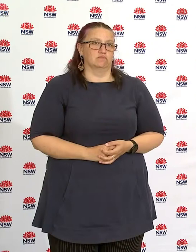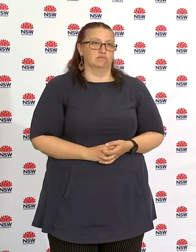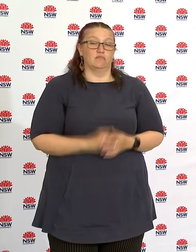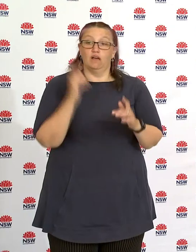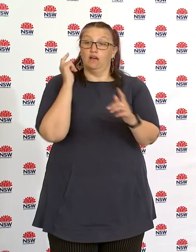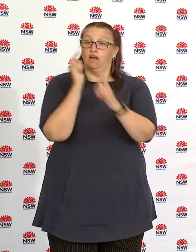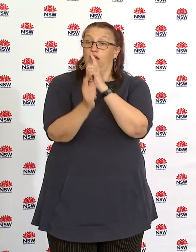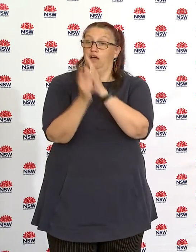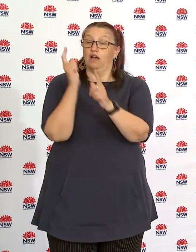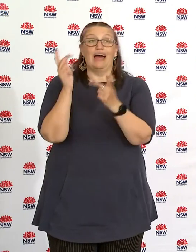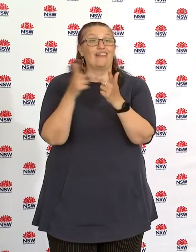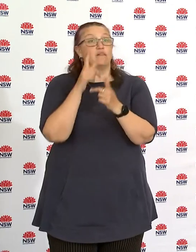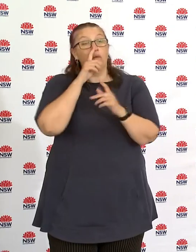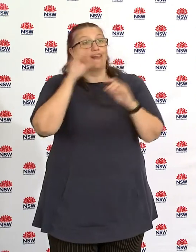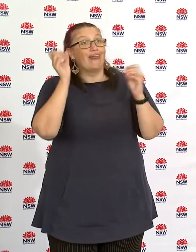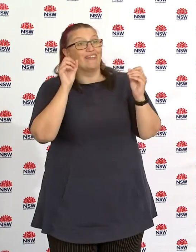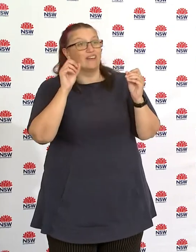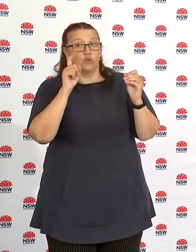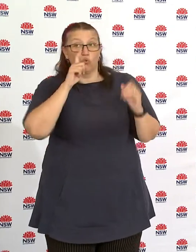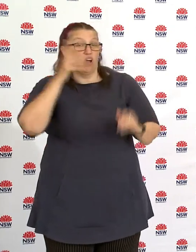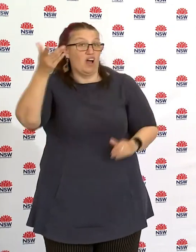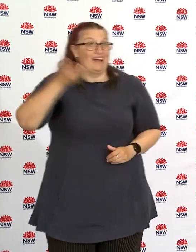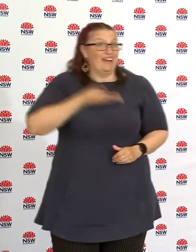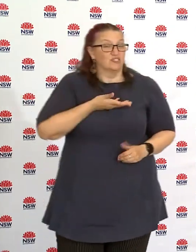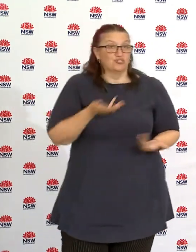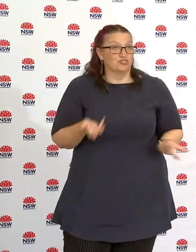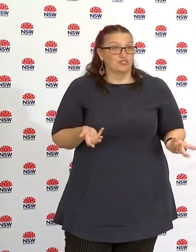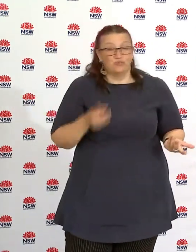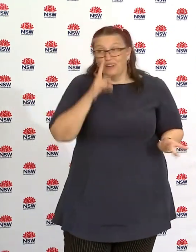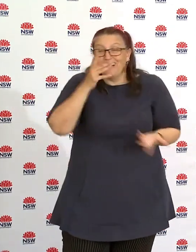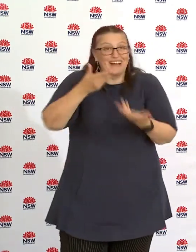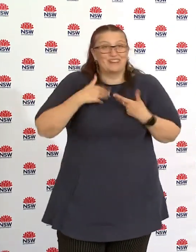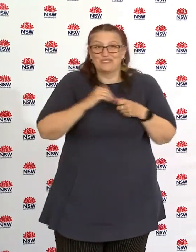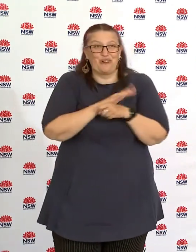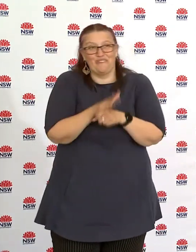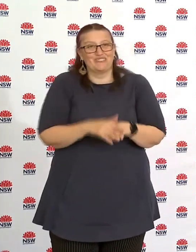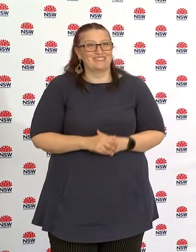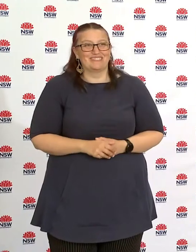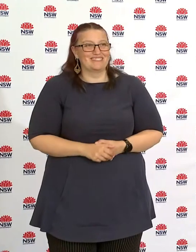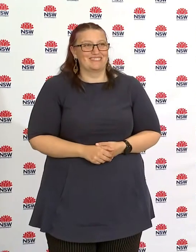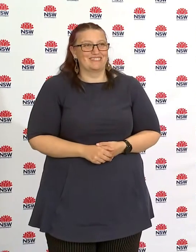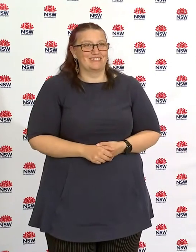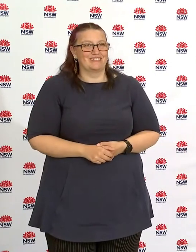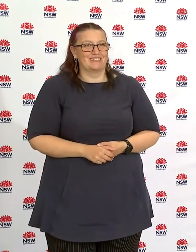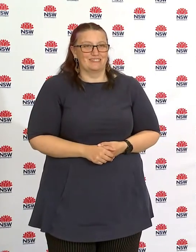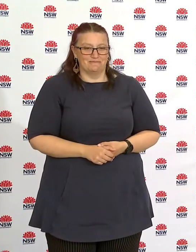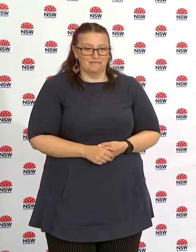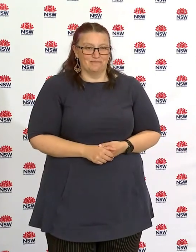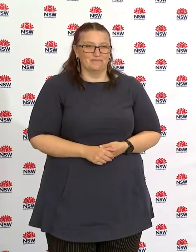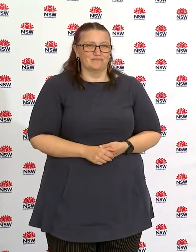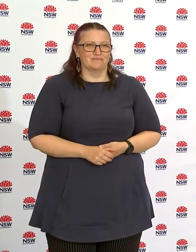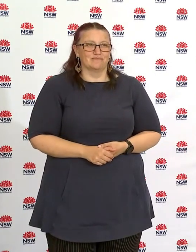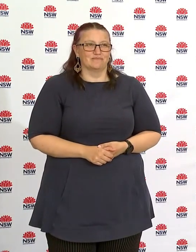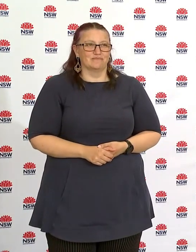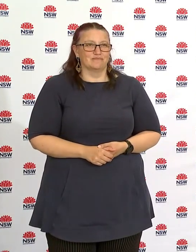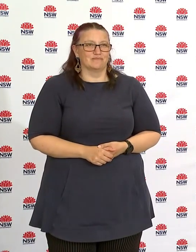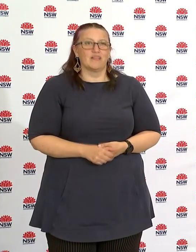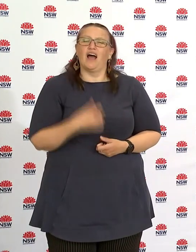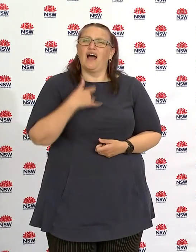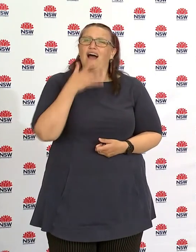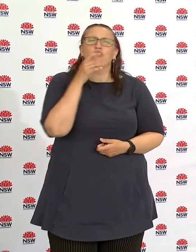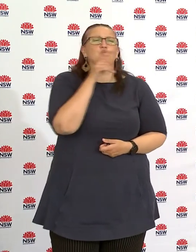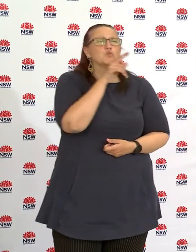summary my advice is we need to do all we can to as a community to adhere to the public health orders